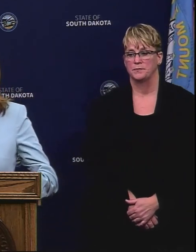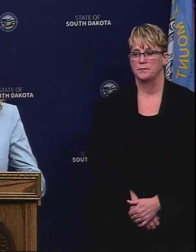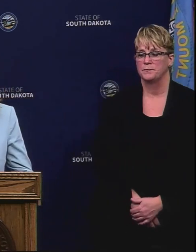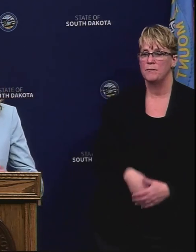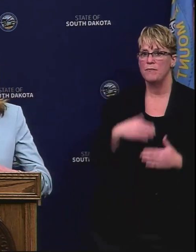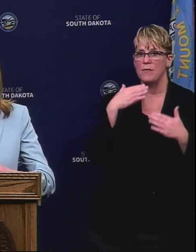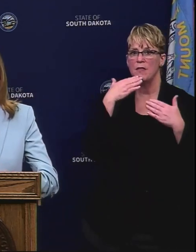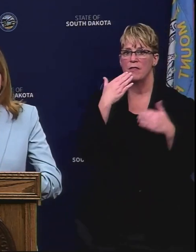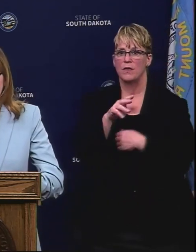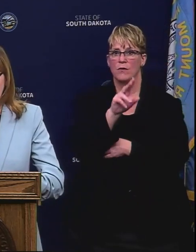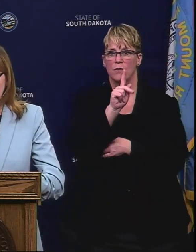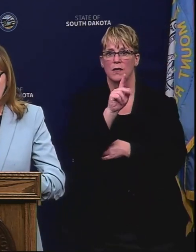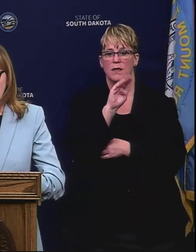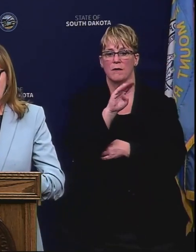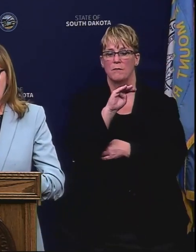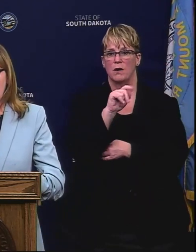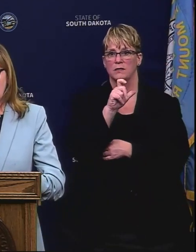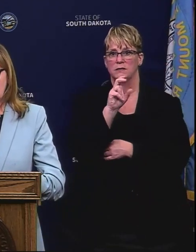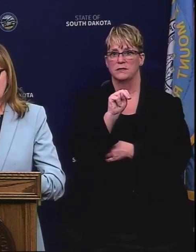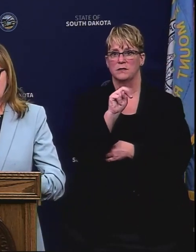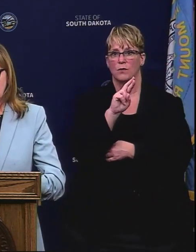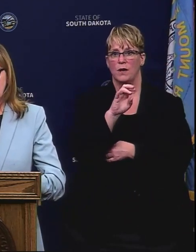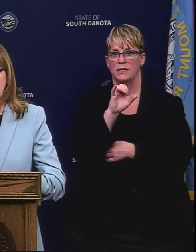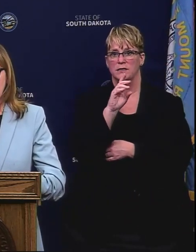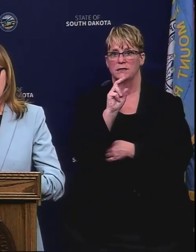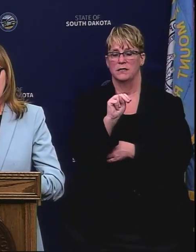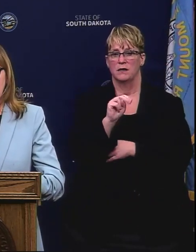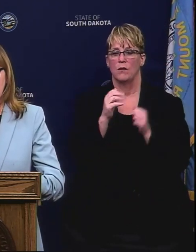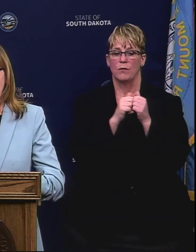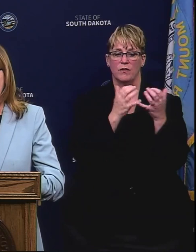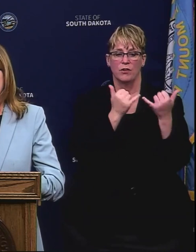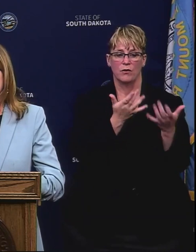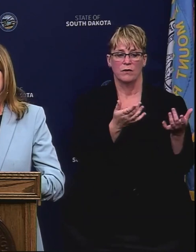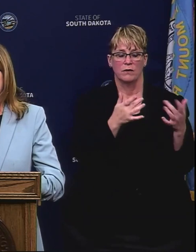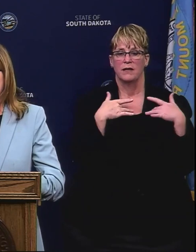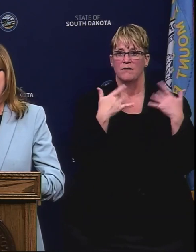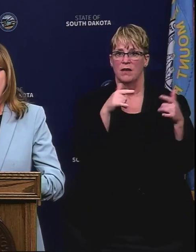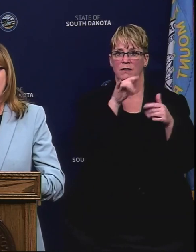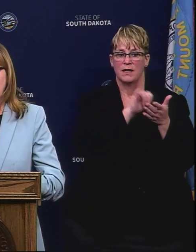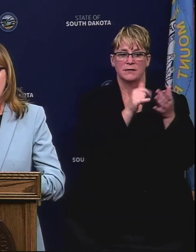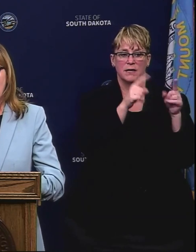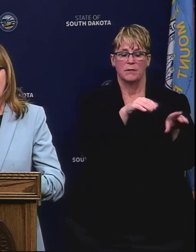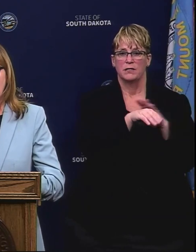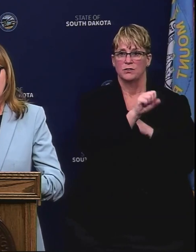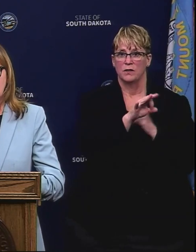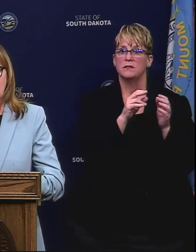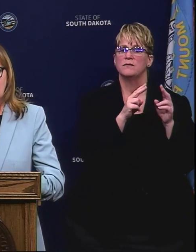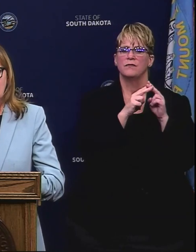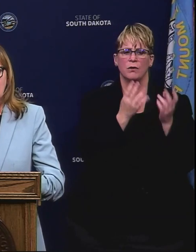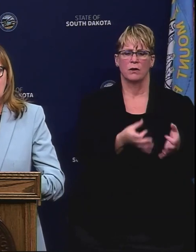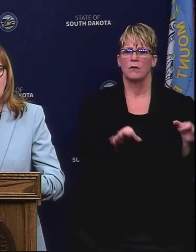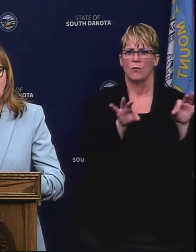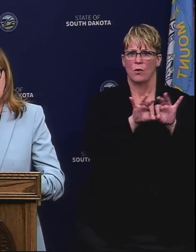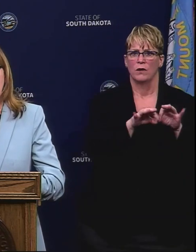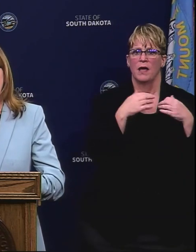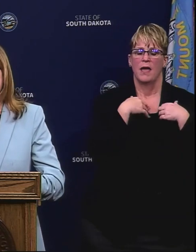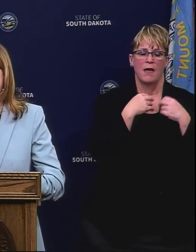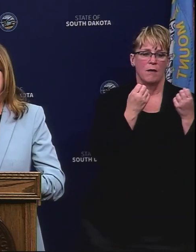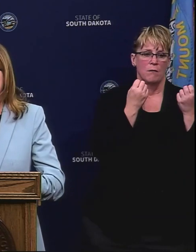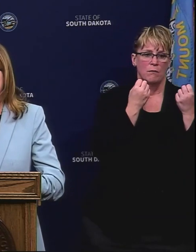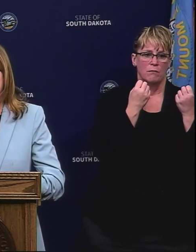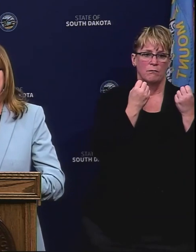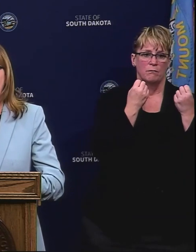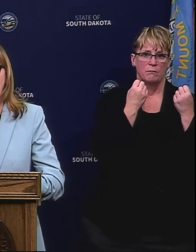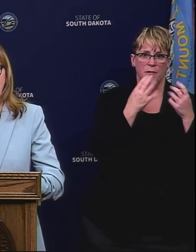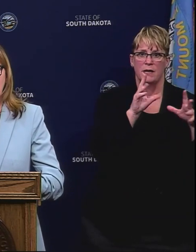Thank you Governor. This is Kim Malson-Reist and so in terms of the current event that's going on in Sioux Falls that was really important to getting hundreds of